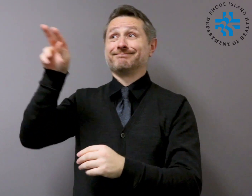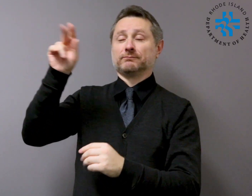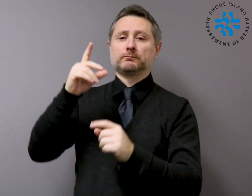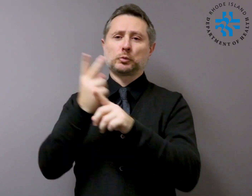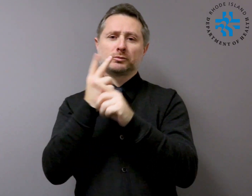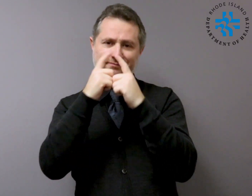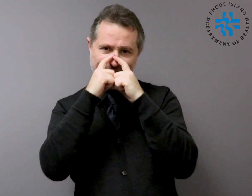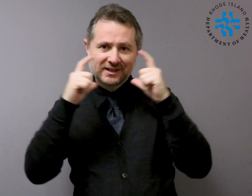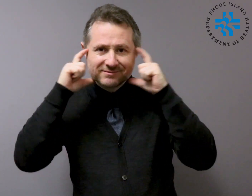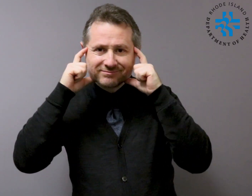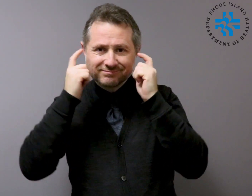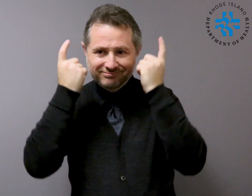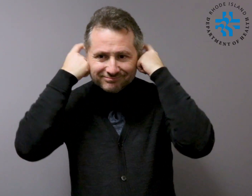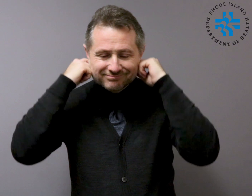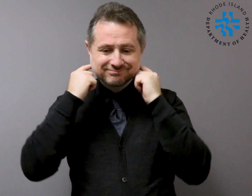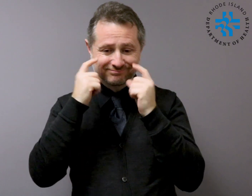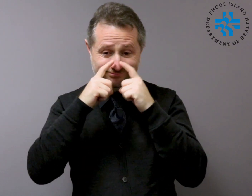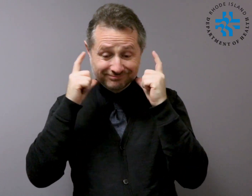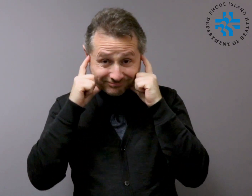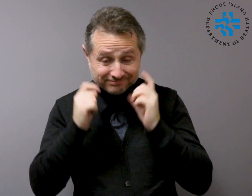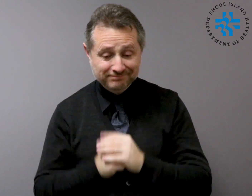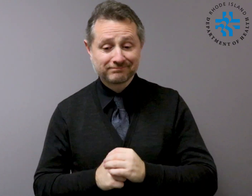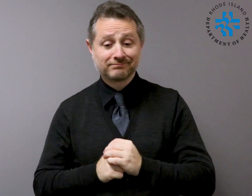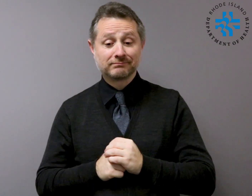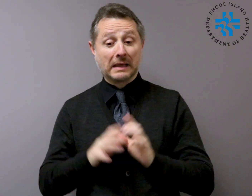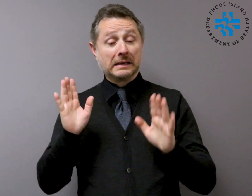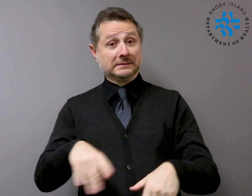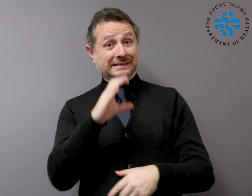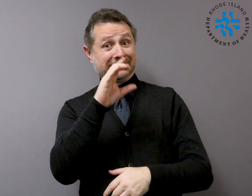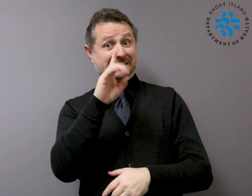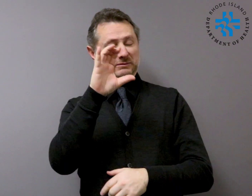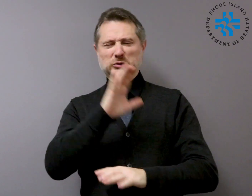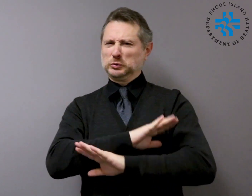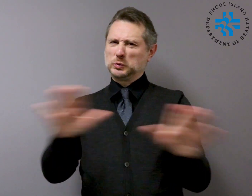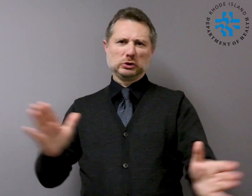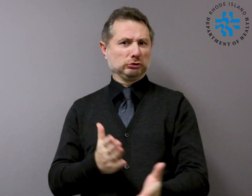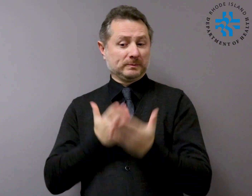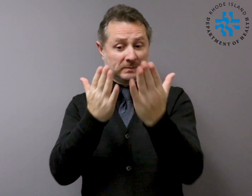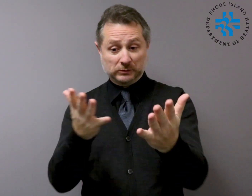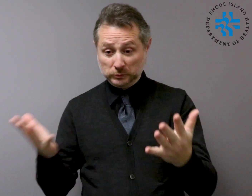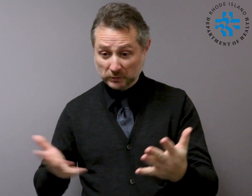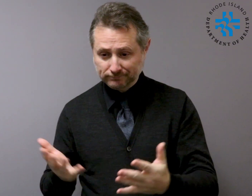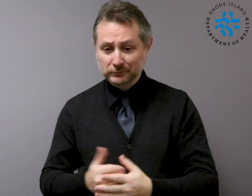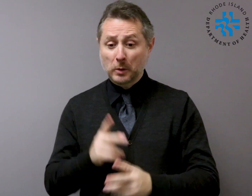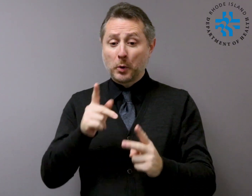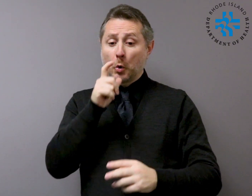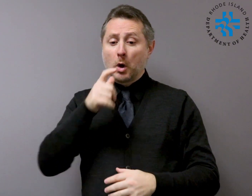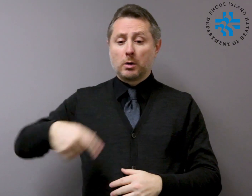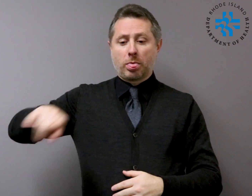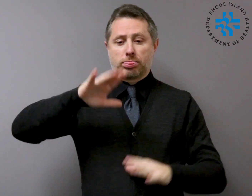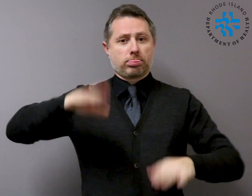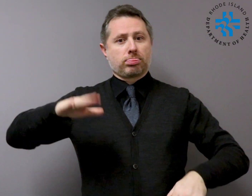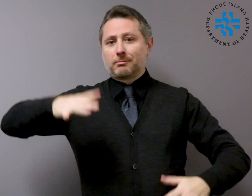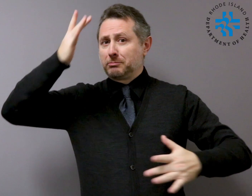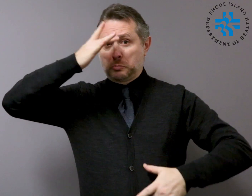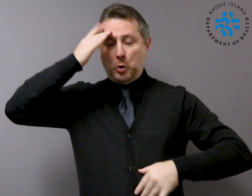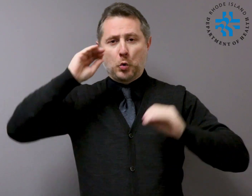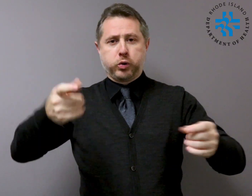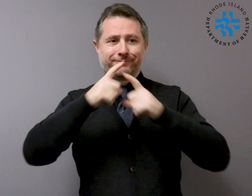CDC does not recommend that people who are well, not sick, to wear a face mask to protect themselves from respiratory viruses like